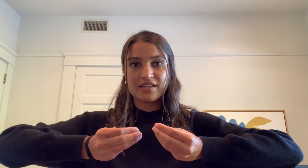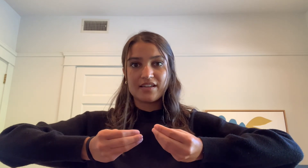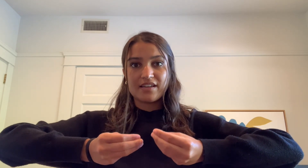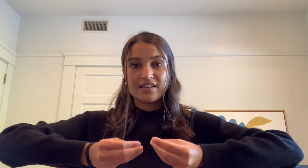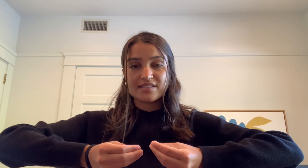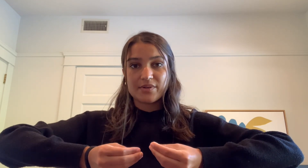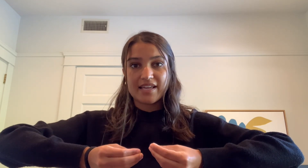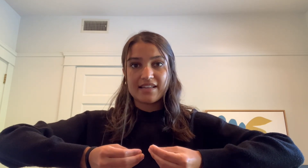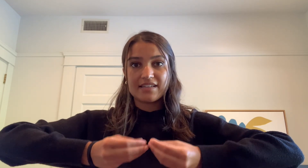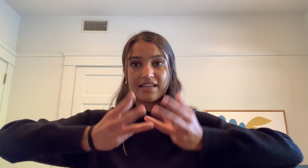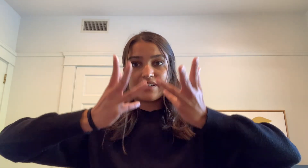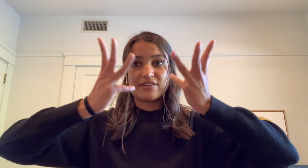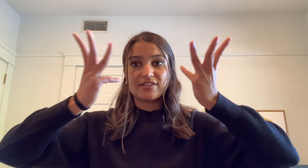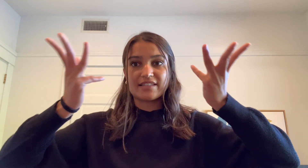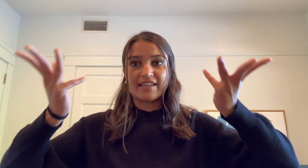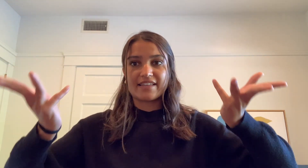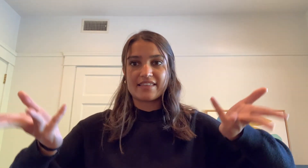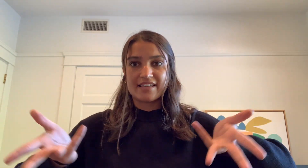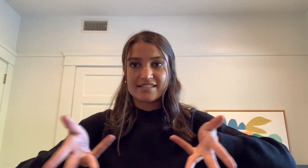So again it'll look like this.